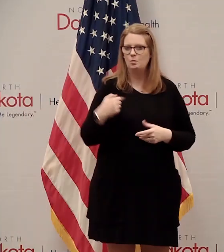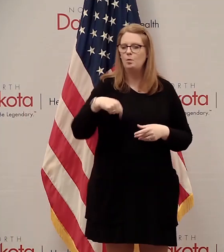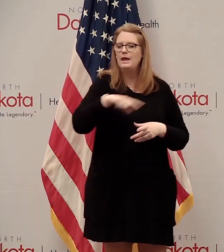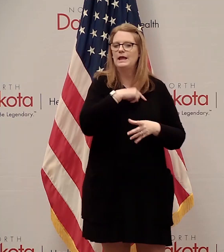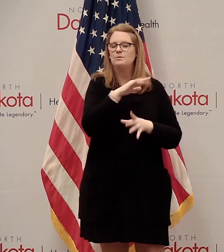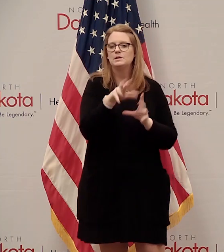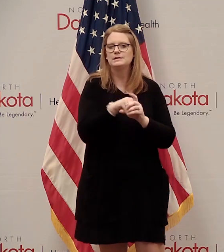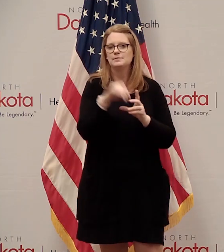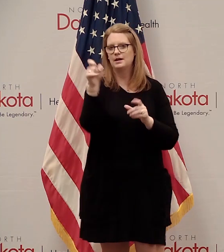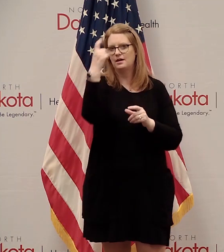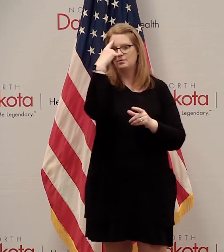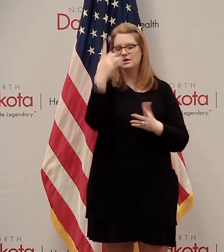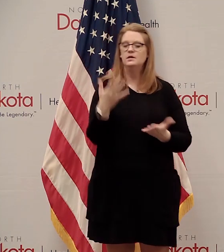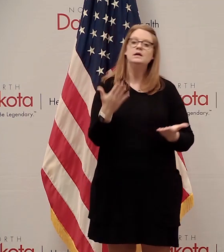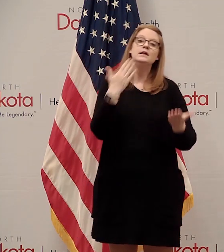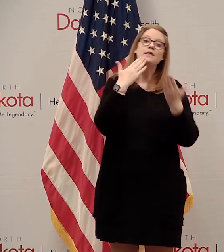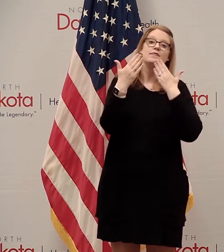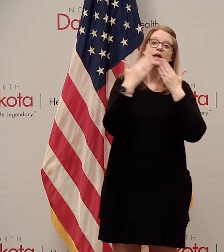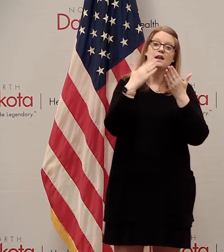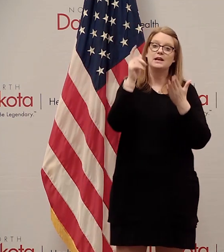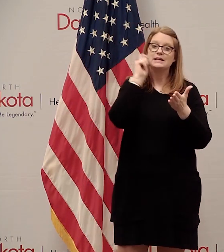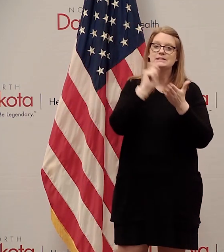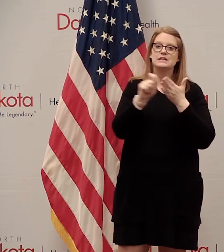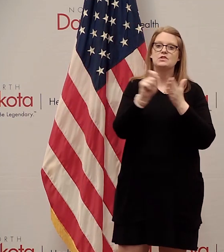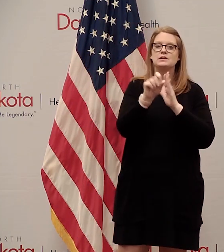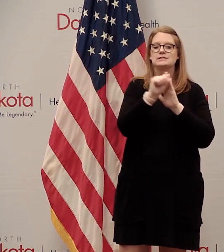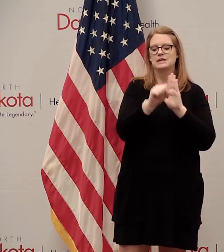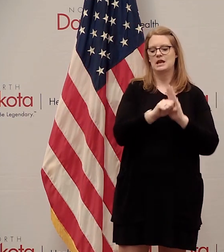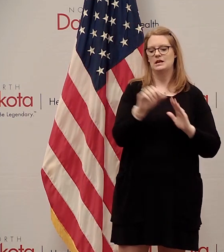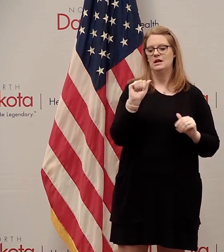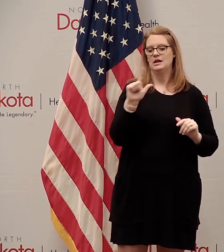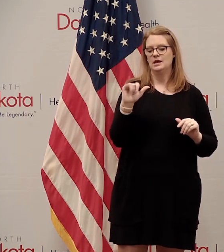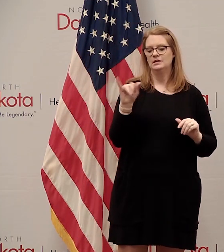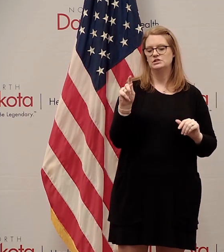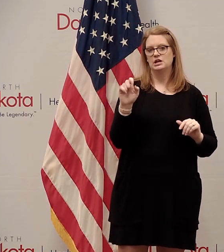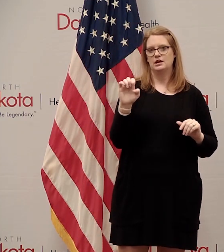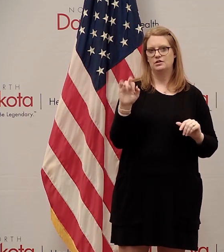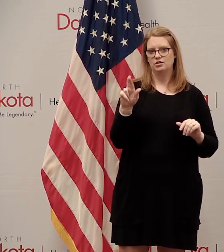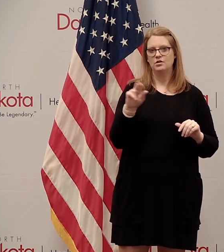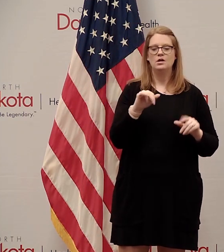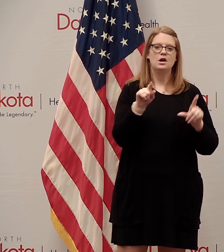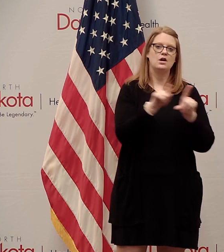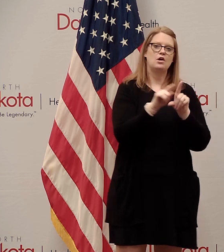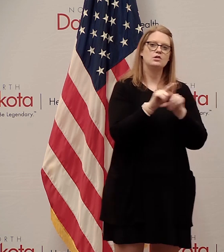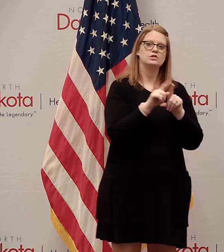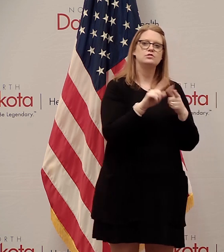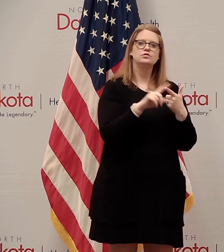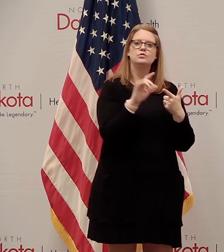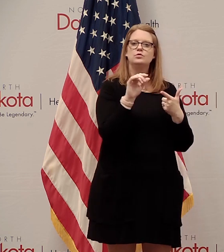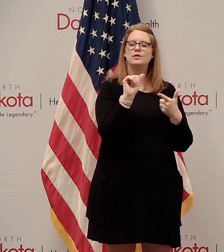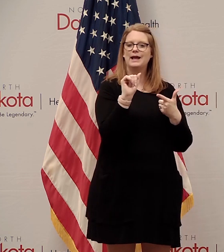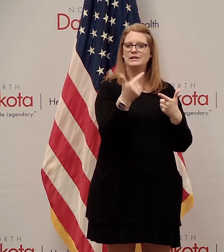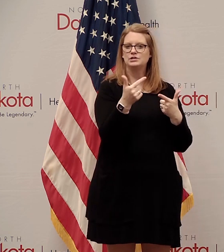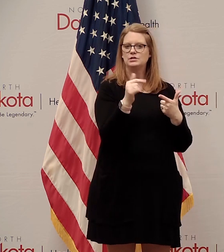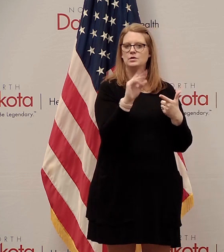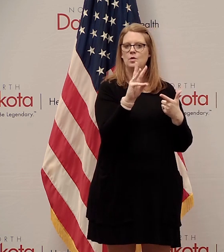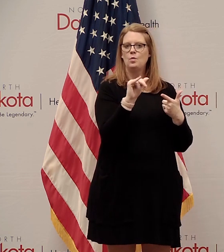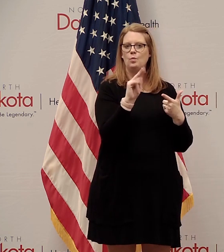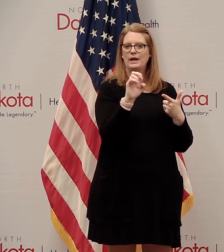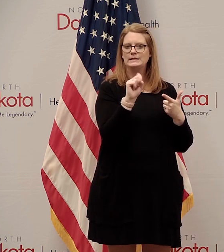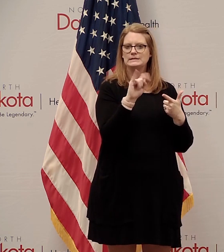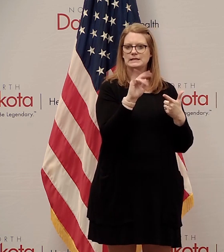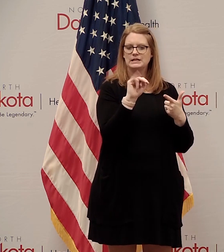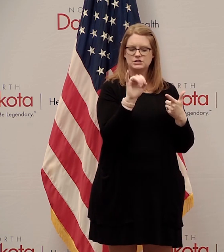say some thank yous, first of all of course to Secretary of State Al Jaeger, also to Attorney General Wayne Stengem, all of our county